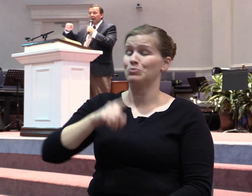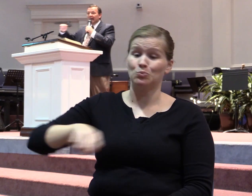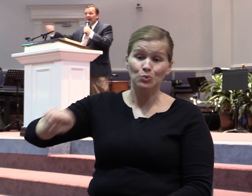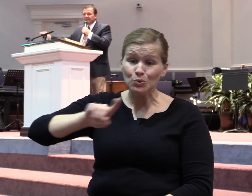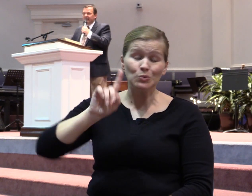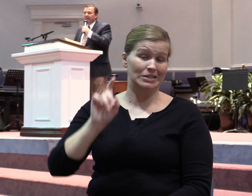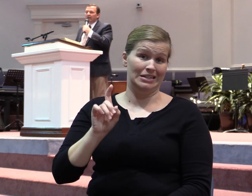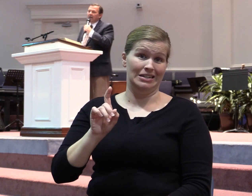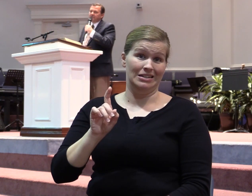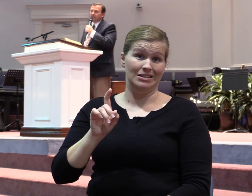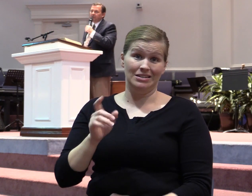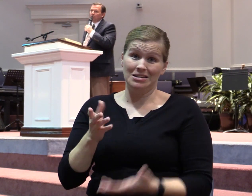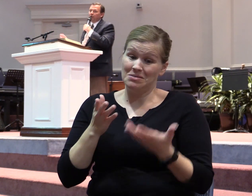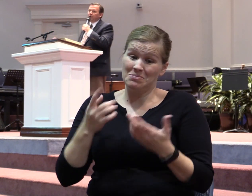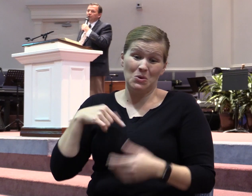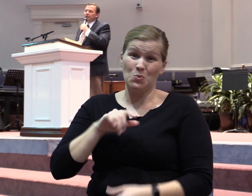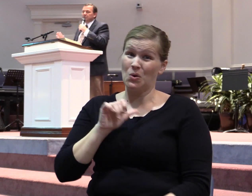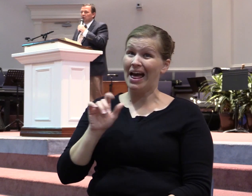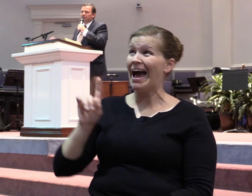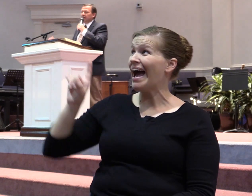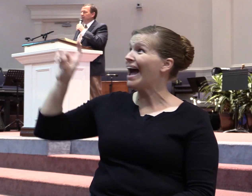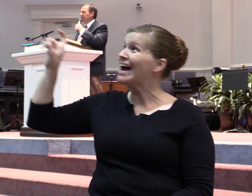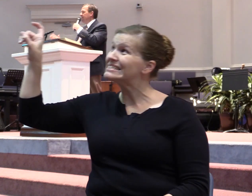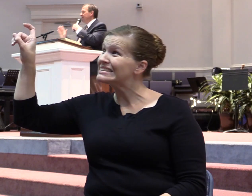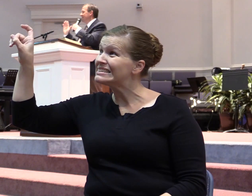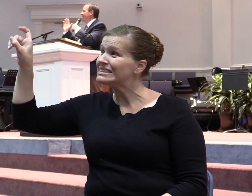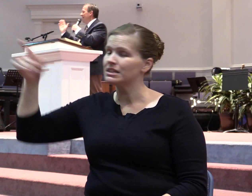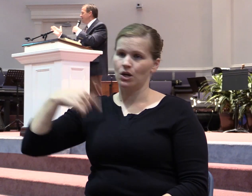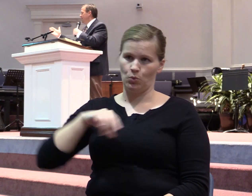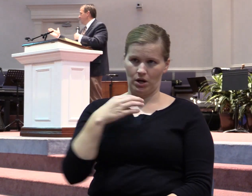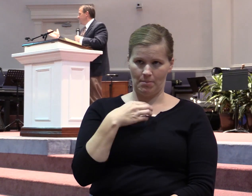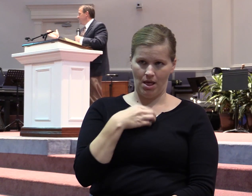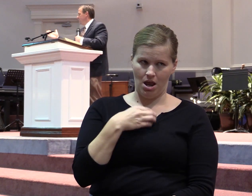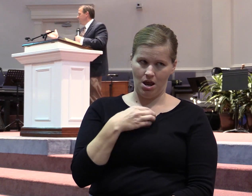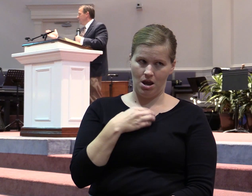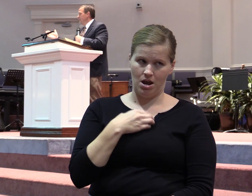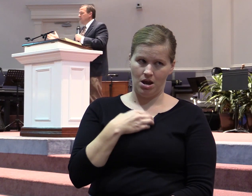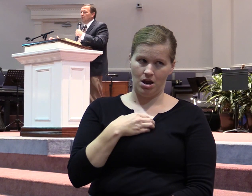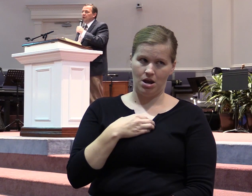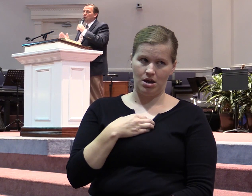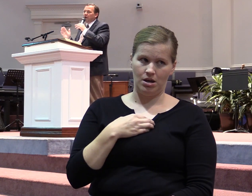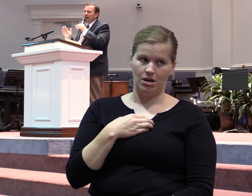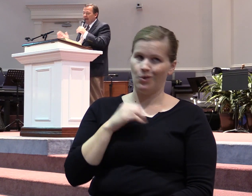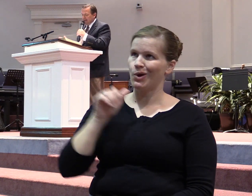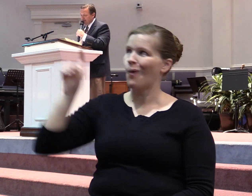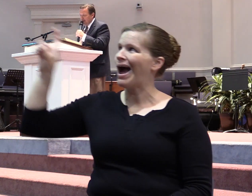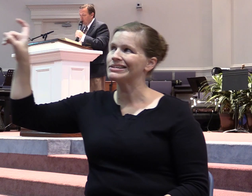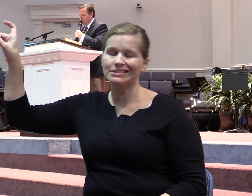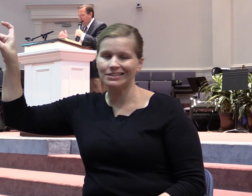not asking, and a lot of stuff that we're doing is murmuring and complaining, but it's not asking. Right. So either we're not asking, or we're